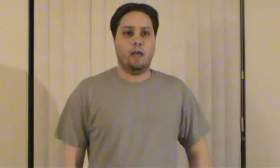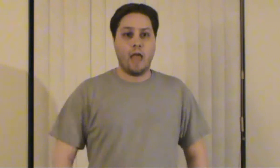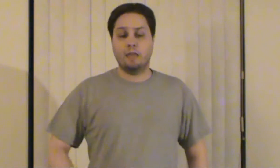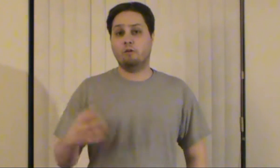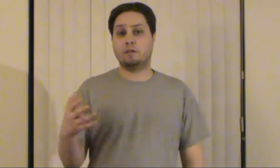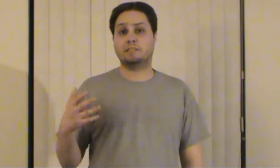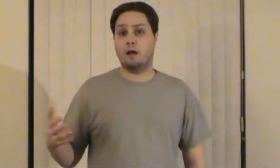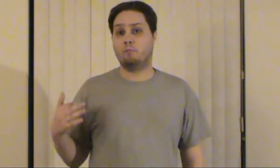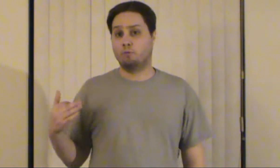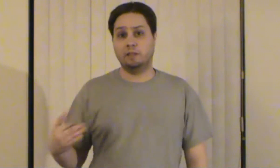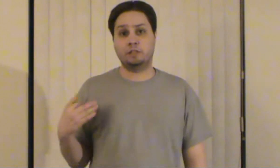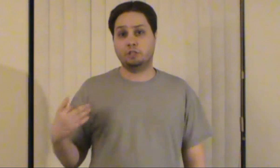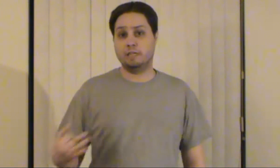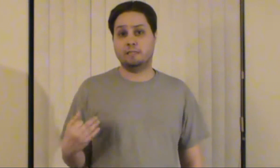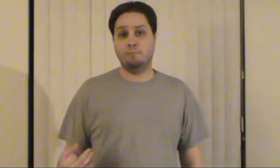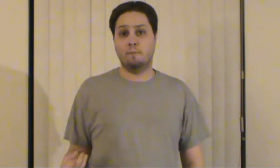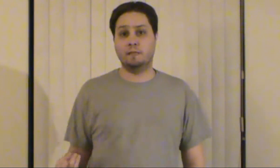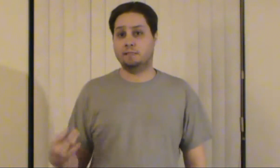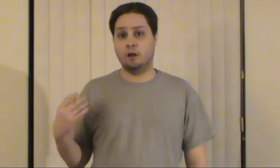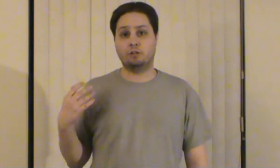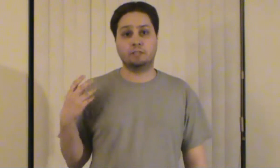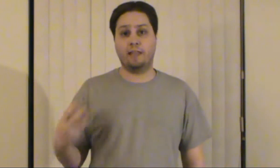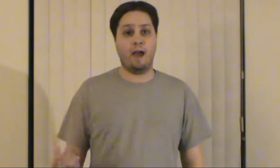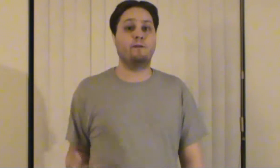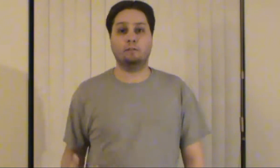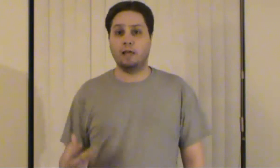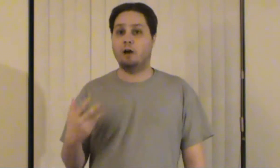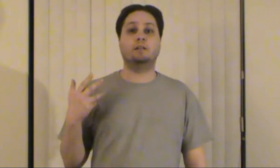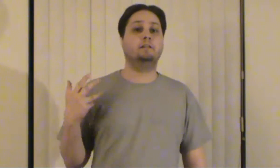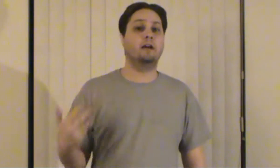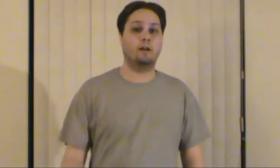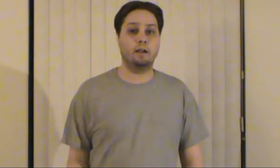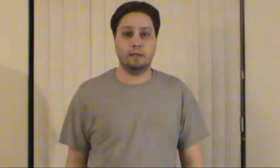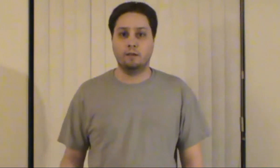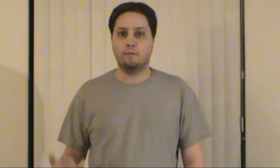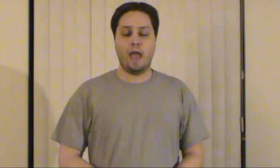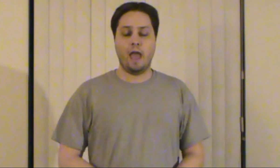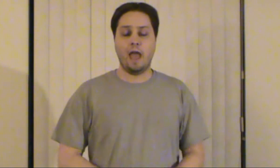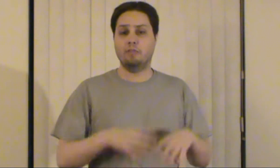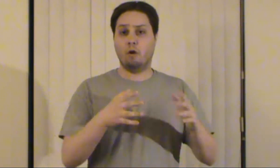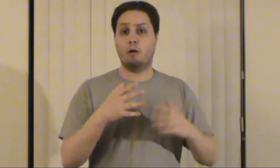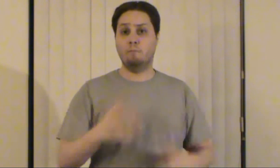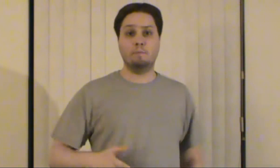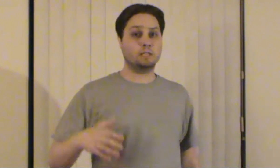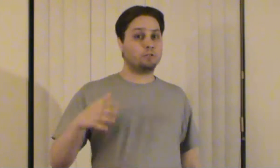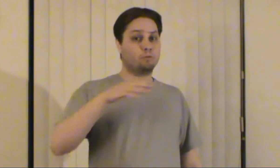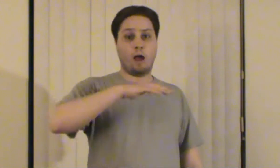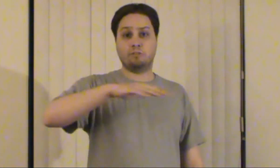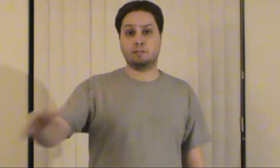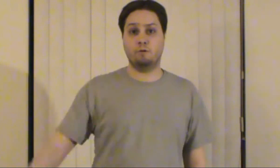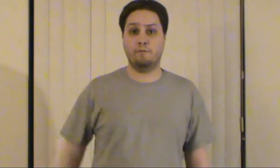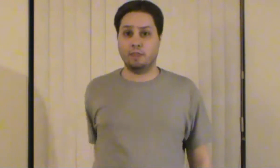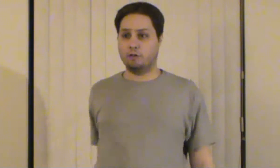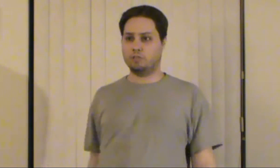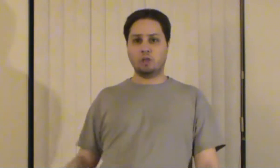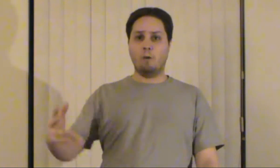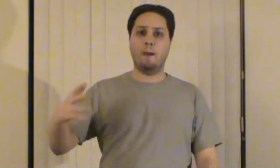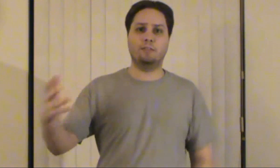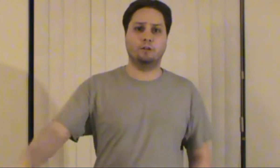And there were some really cheesy moments that are just laugh out loud hilarity, and there are moments throughout this movie that are so bad